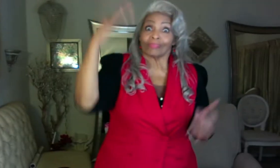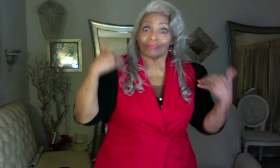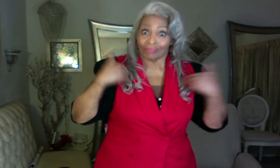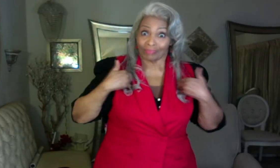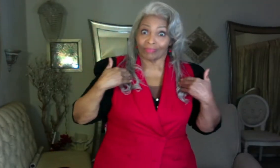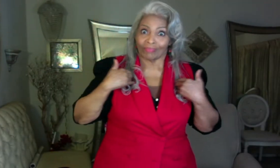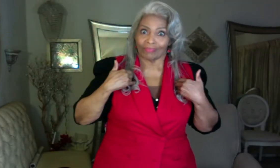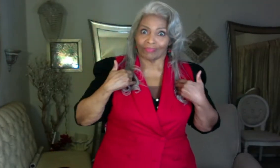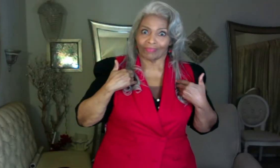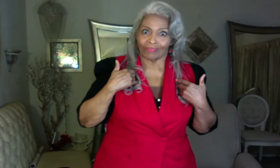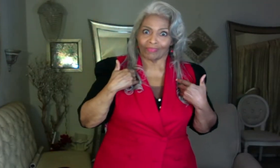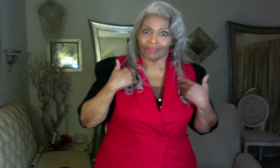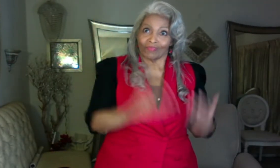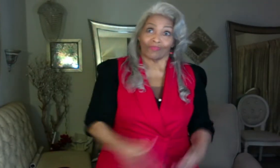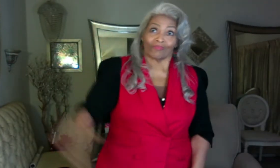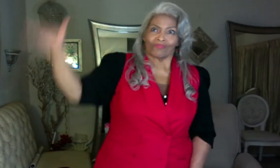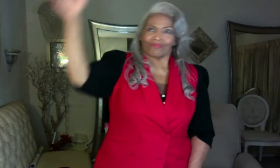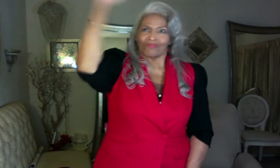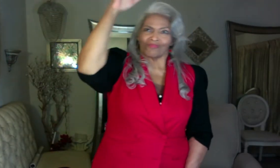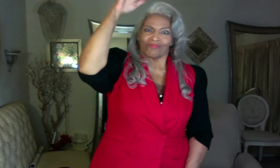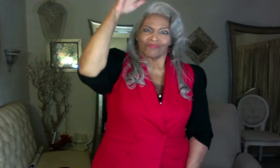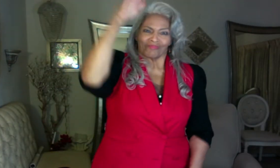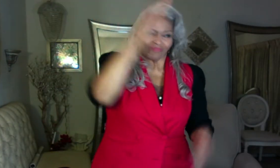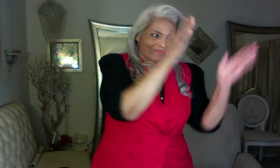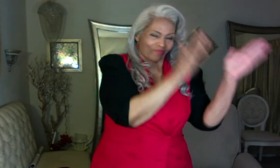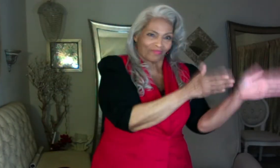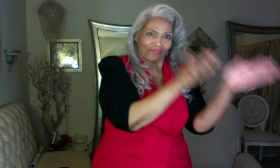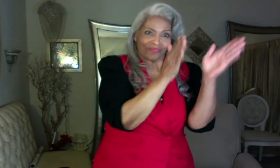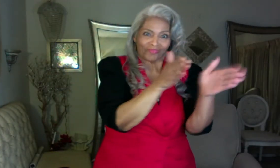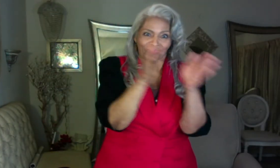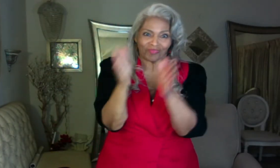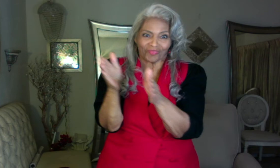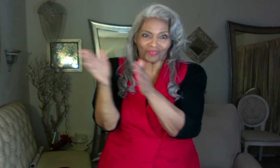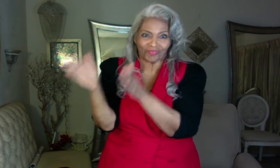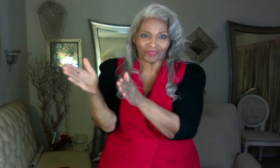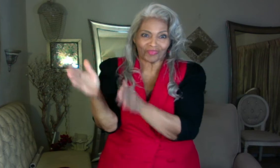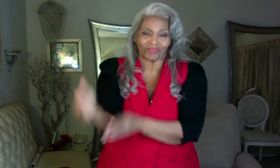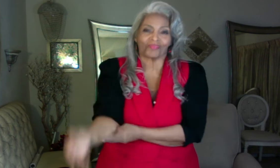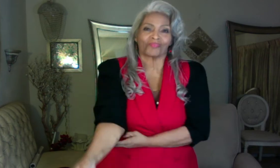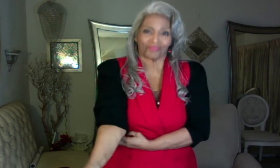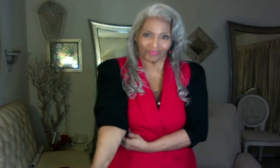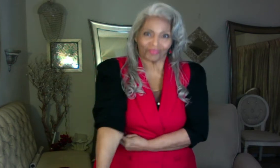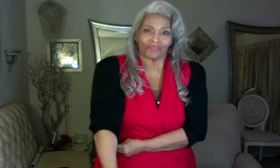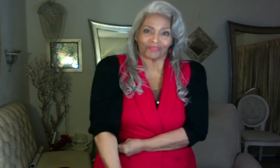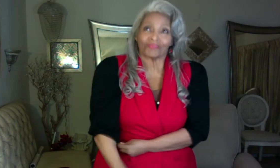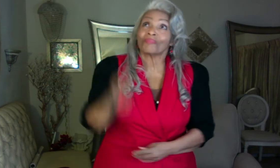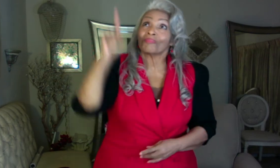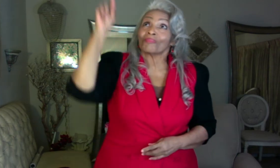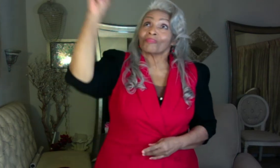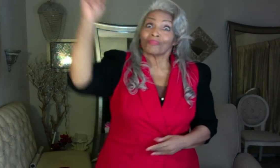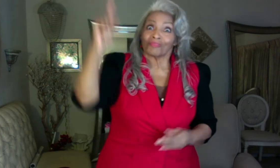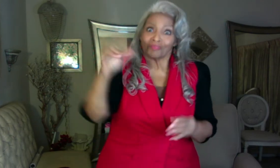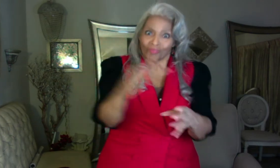He has the master plan. Oh, yes. He